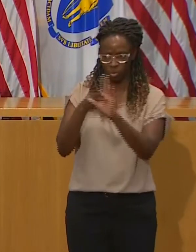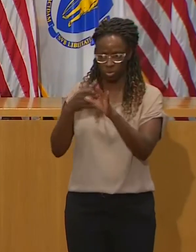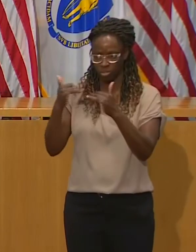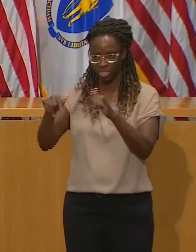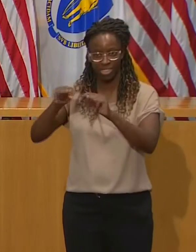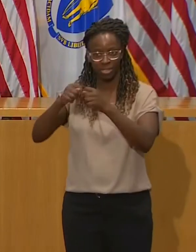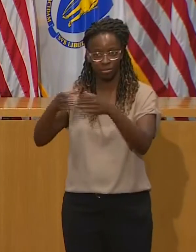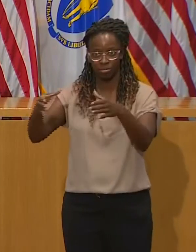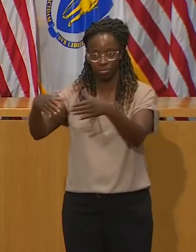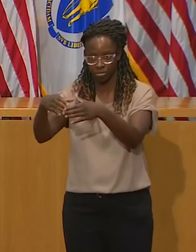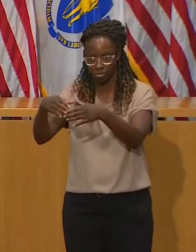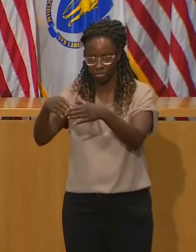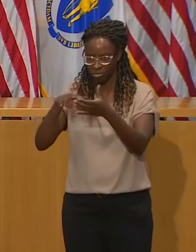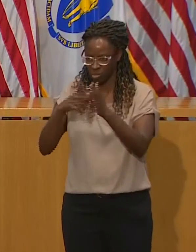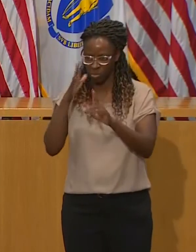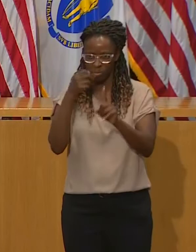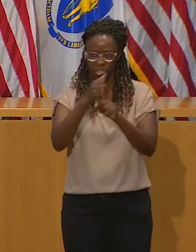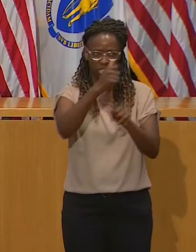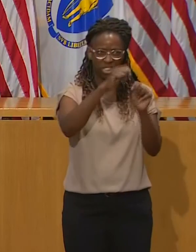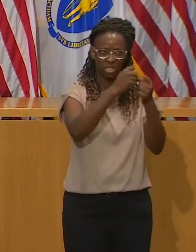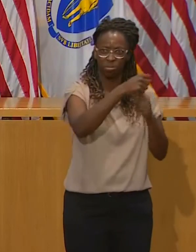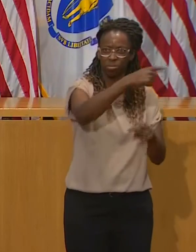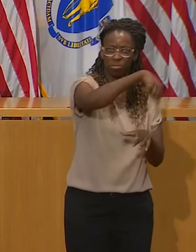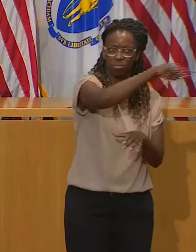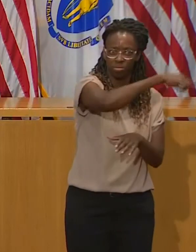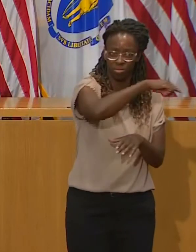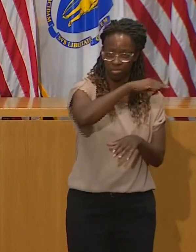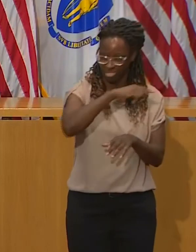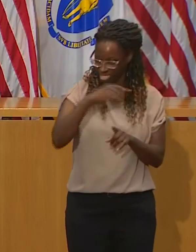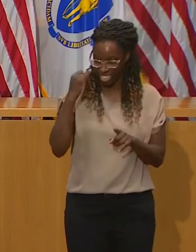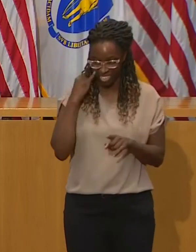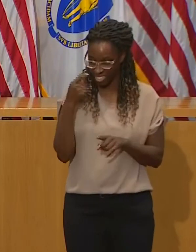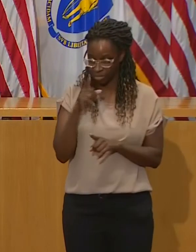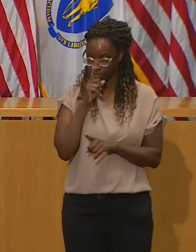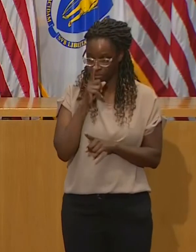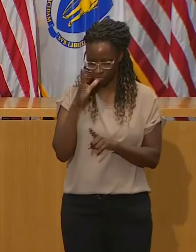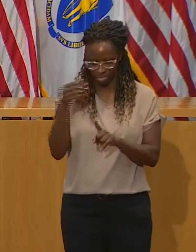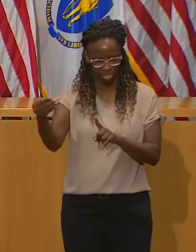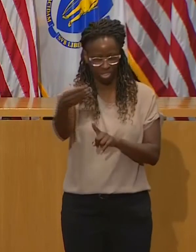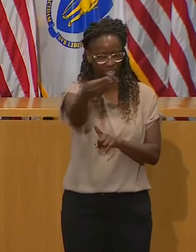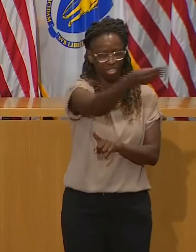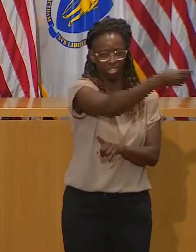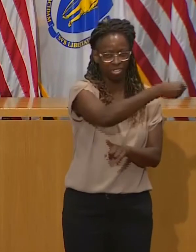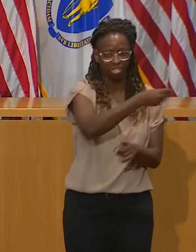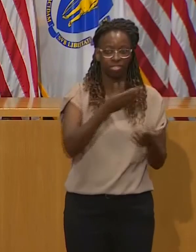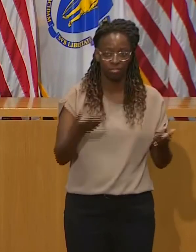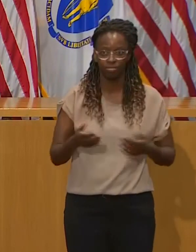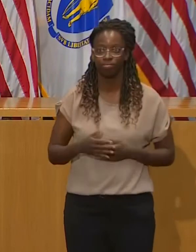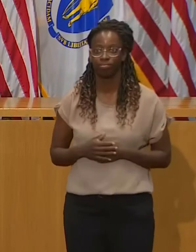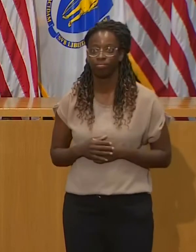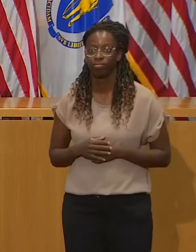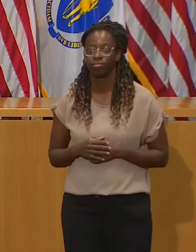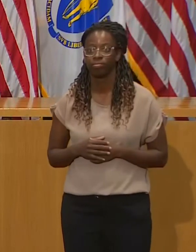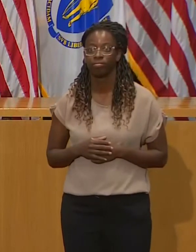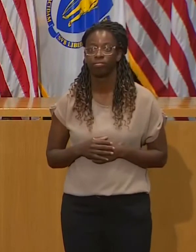of rosters and attestation to that effect as well as transportation to the rinks and the like. Is there